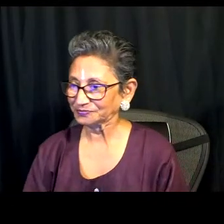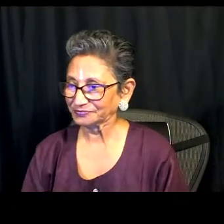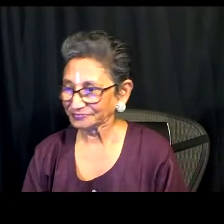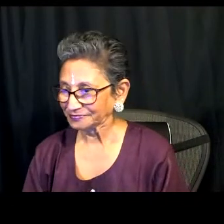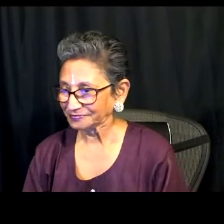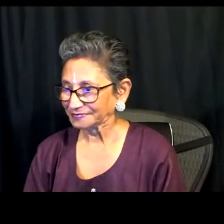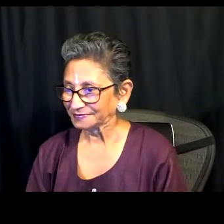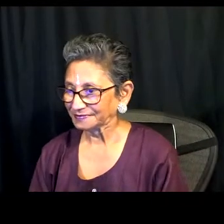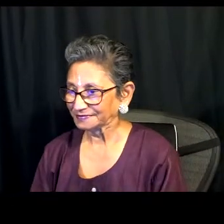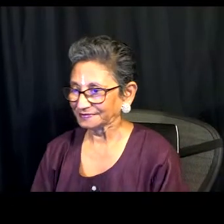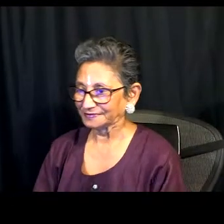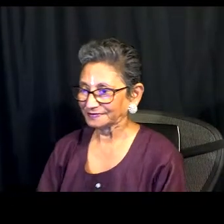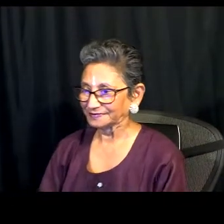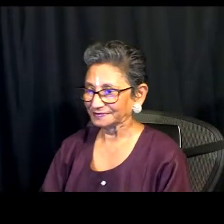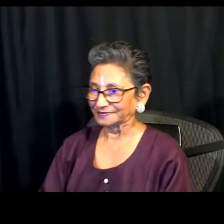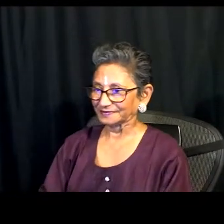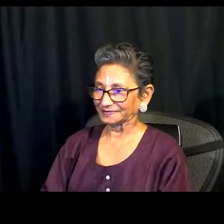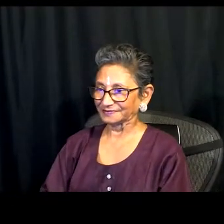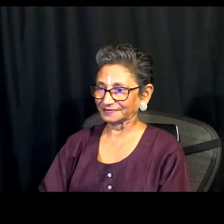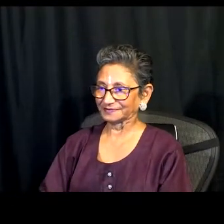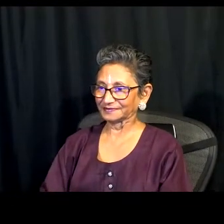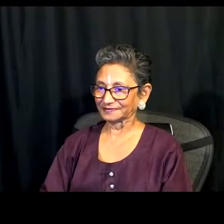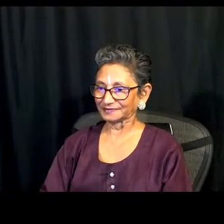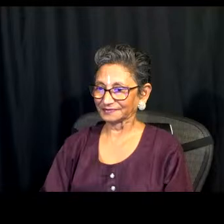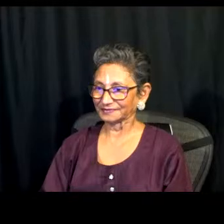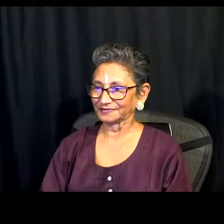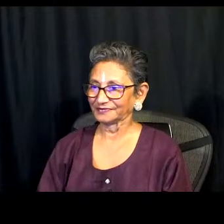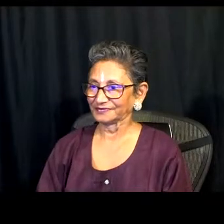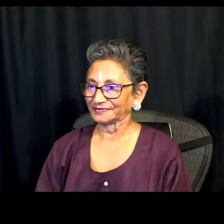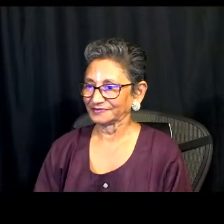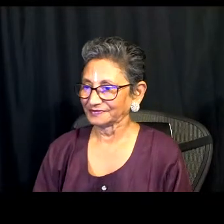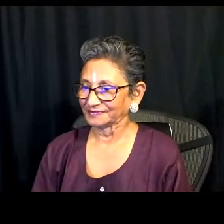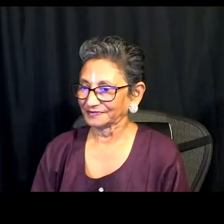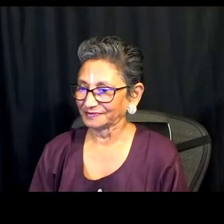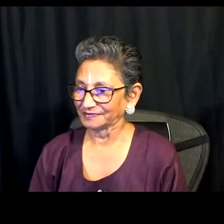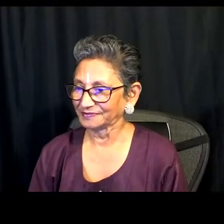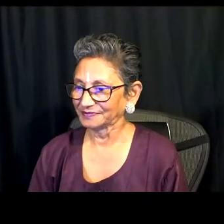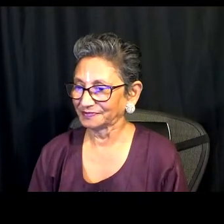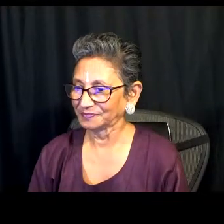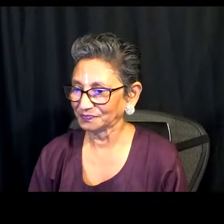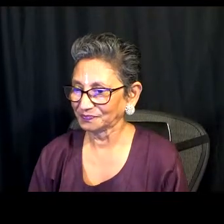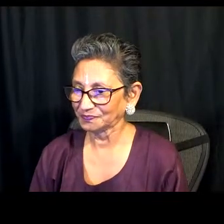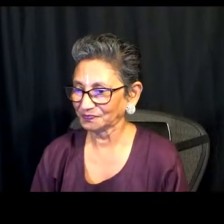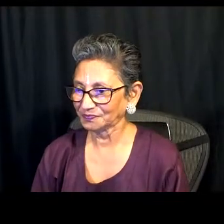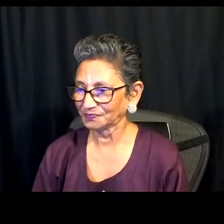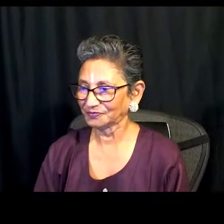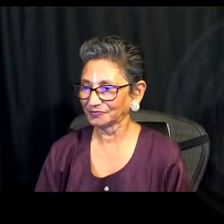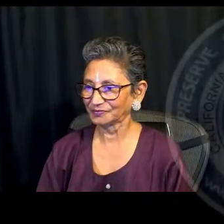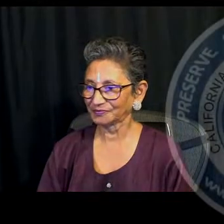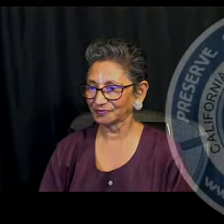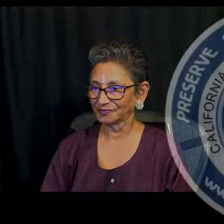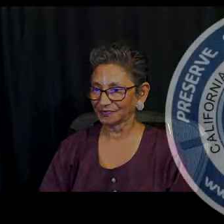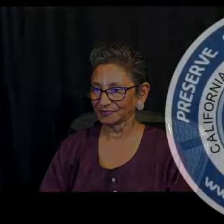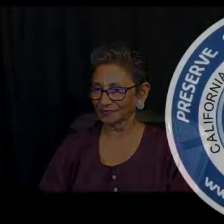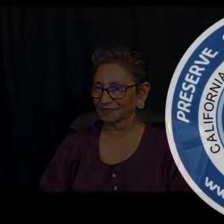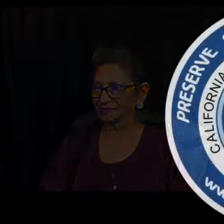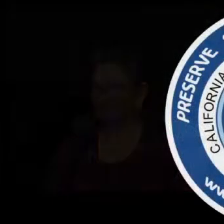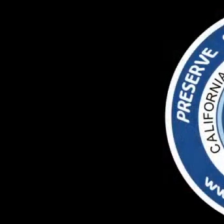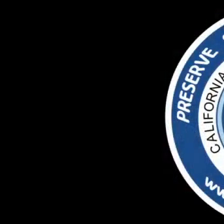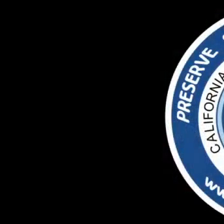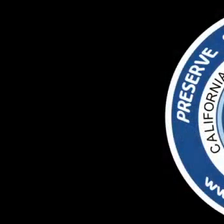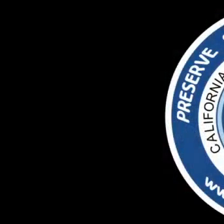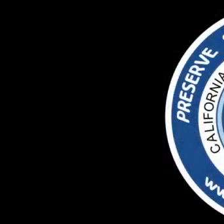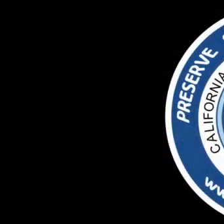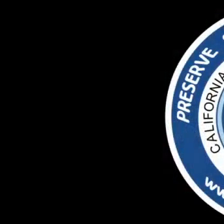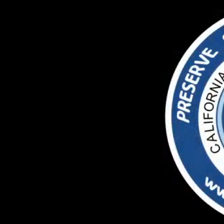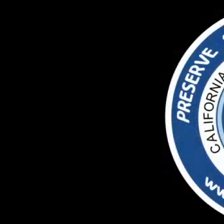hope you have a fabulous dwali week folks have a good night mallory speaking thank you so much you all have a good night as